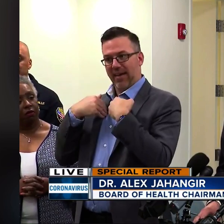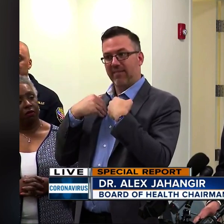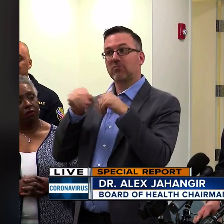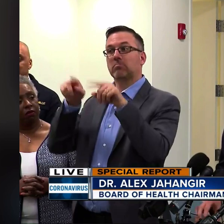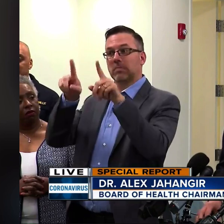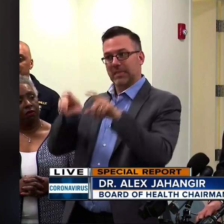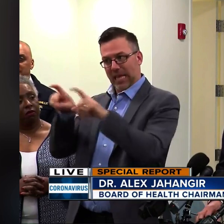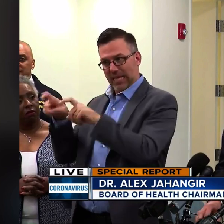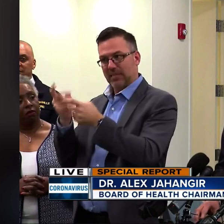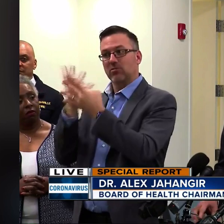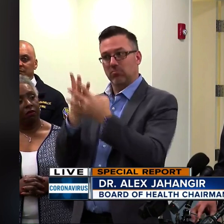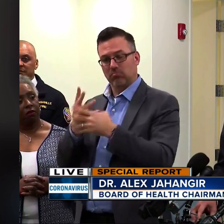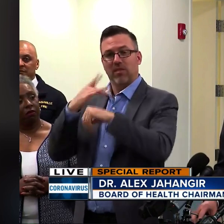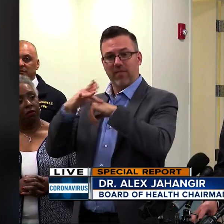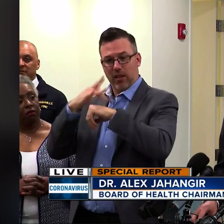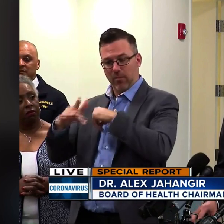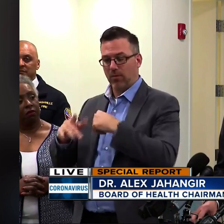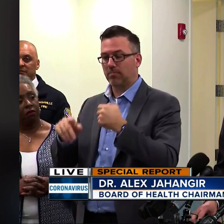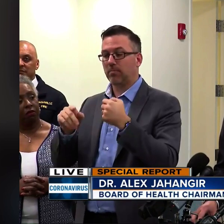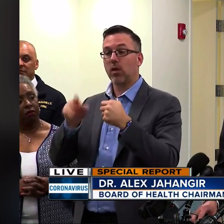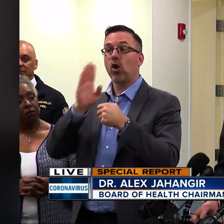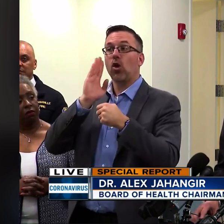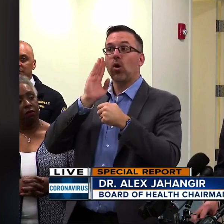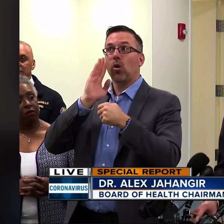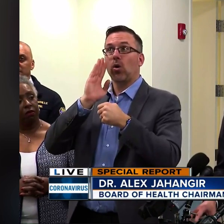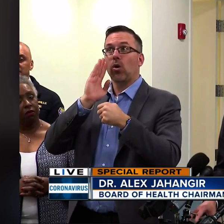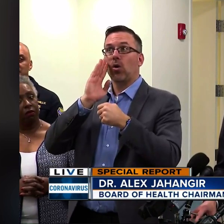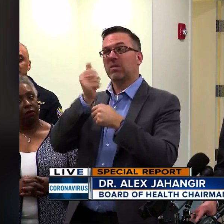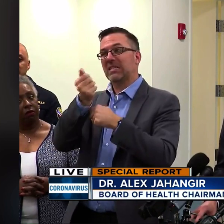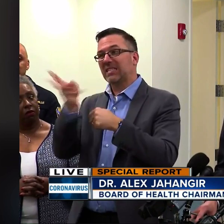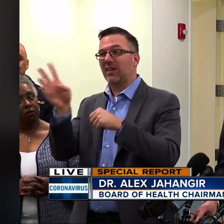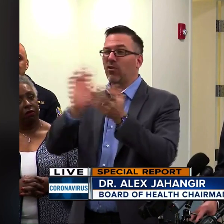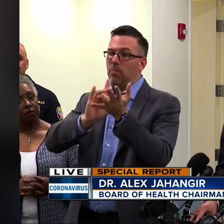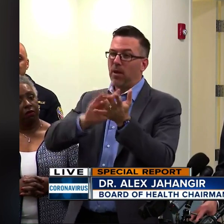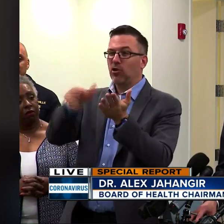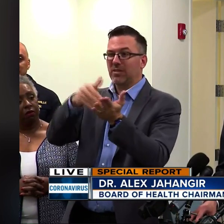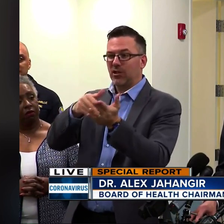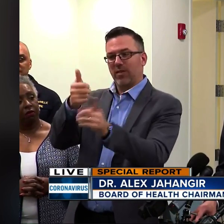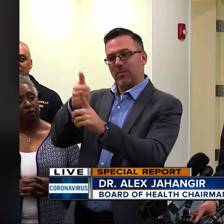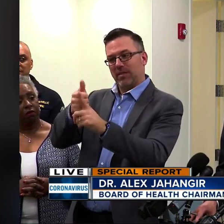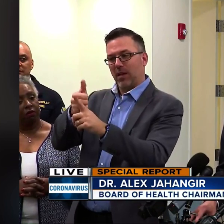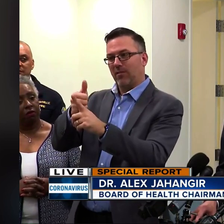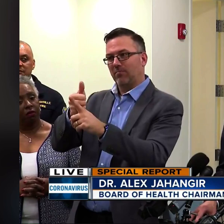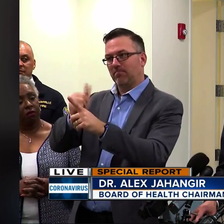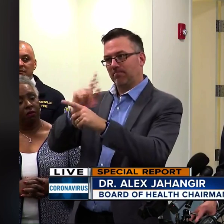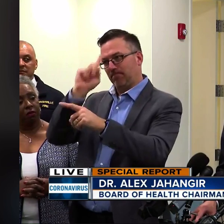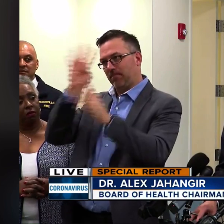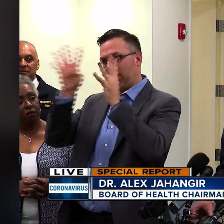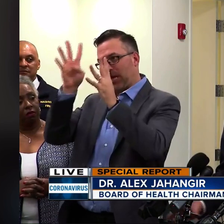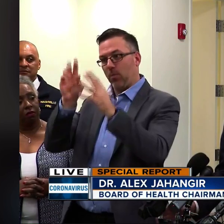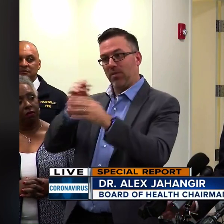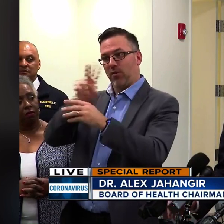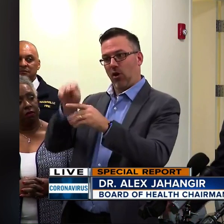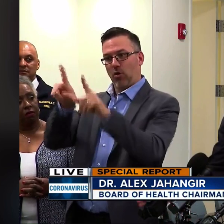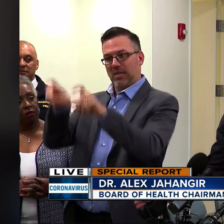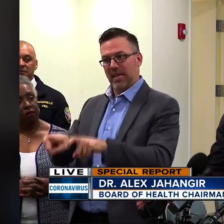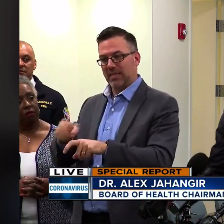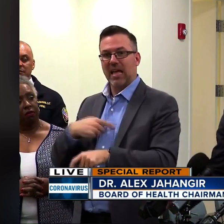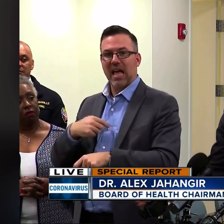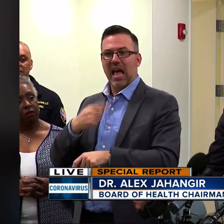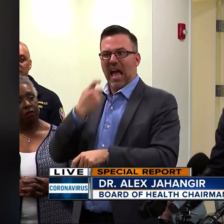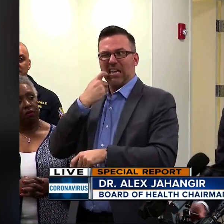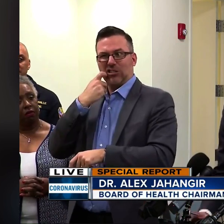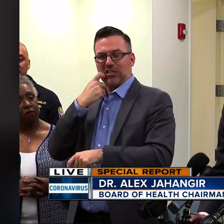done. There is a third... There are several medical centers that are developing their own tests that are being authenticated. And I just heard that in our